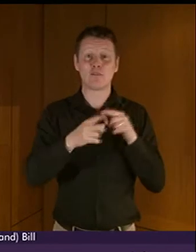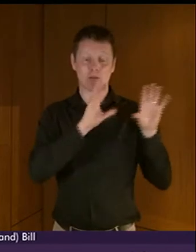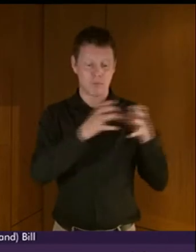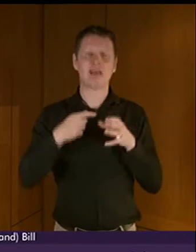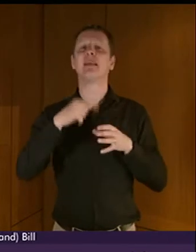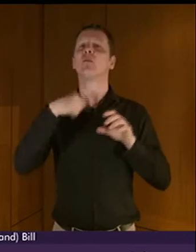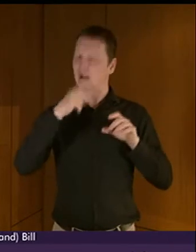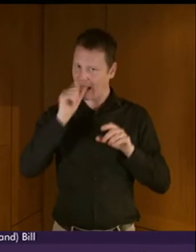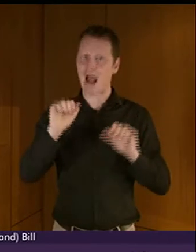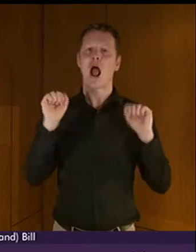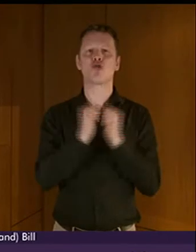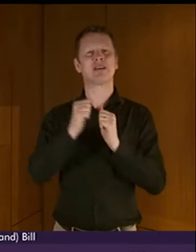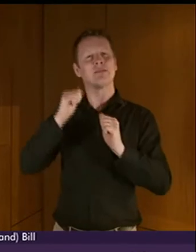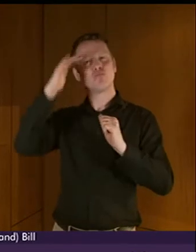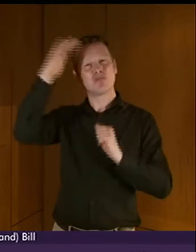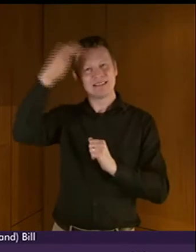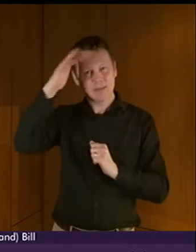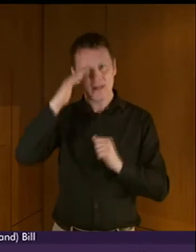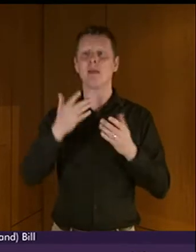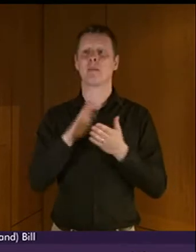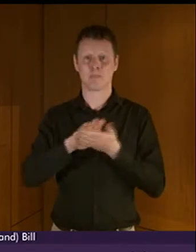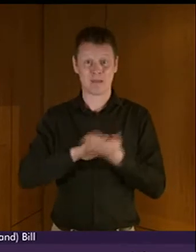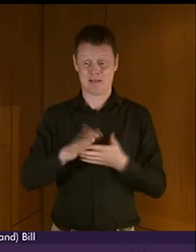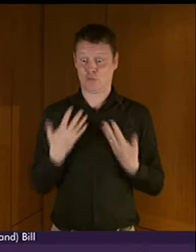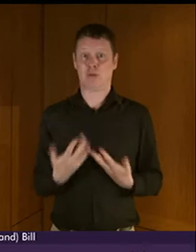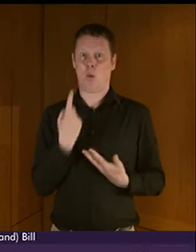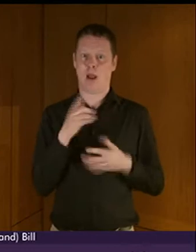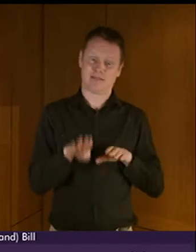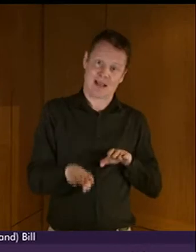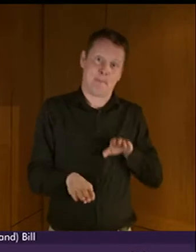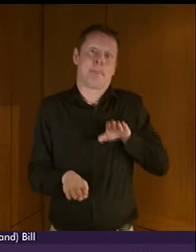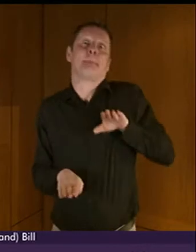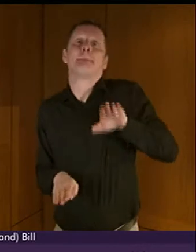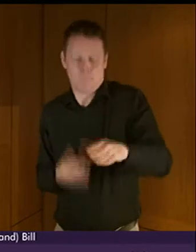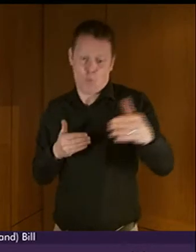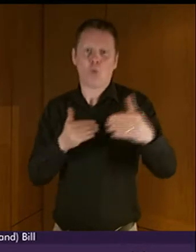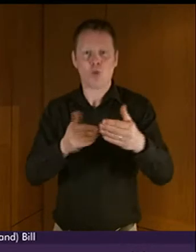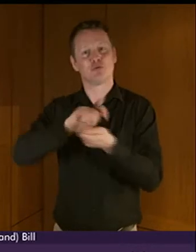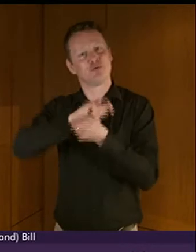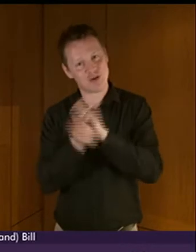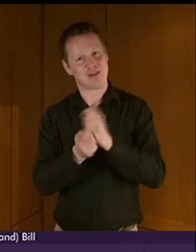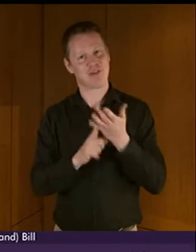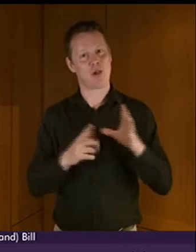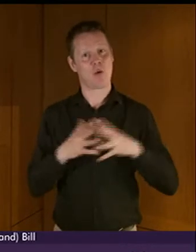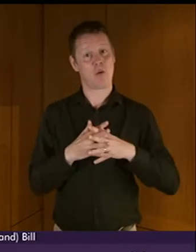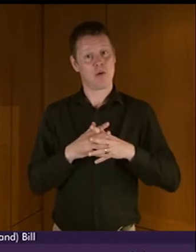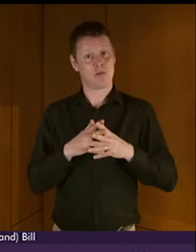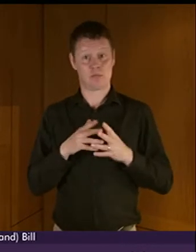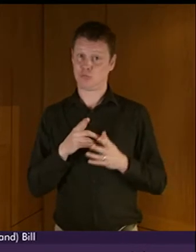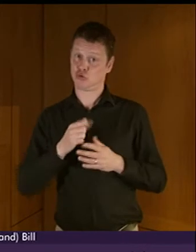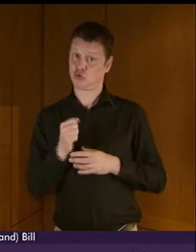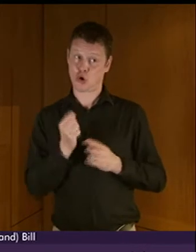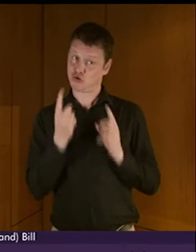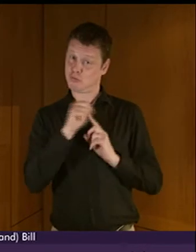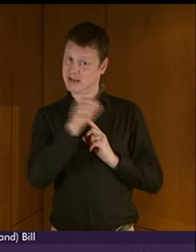and move a step closer to legislative change. Presiding officer, this bill requires Scottish ministers to